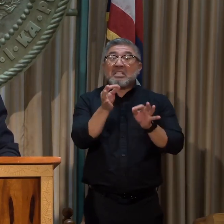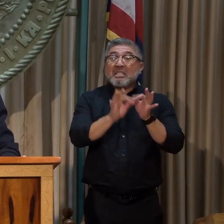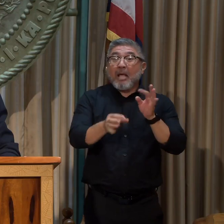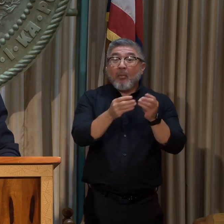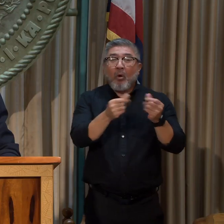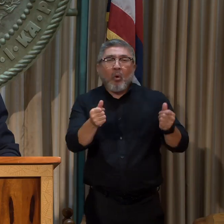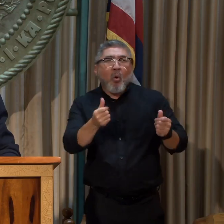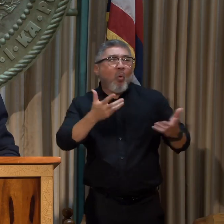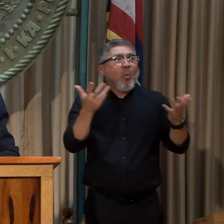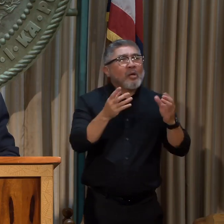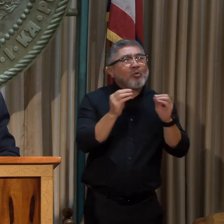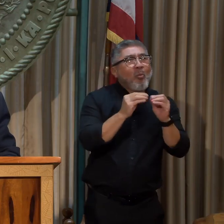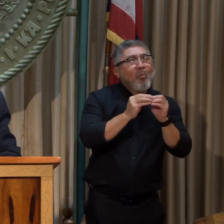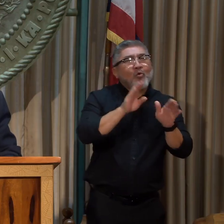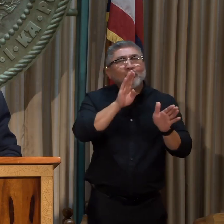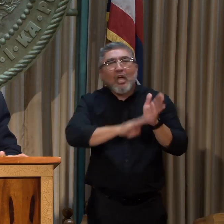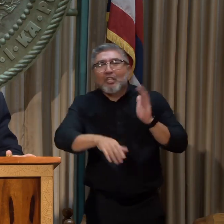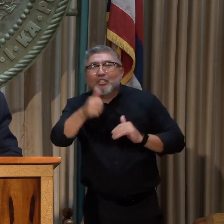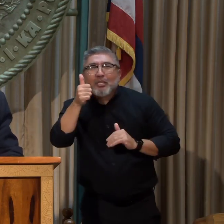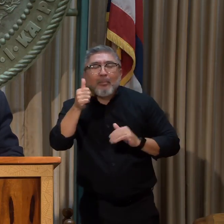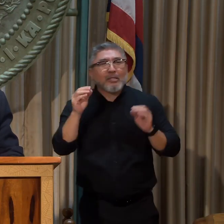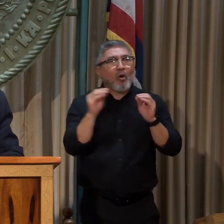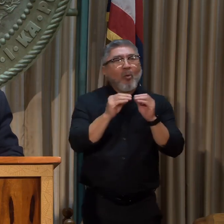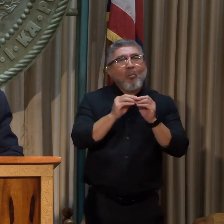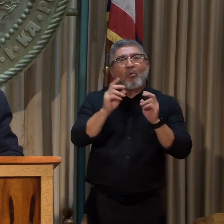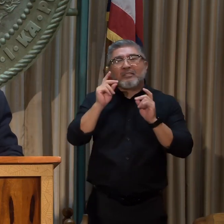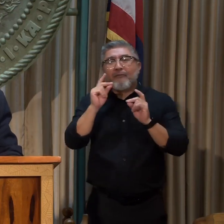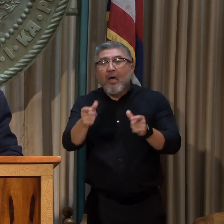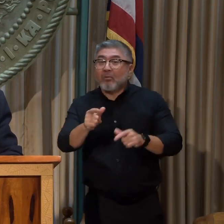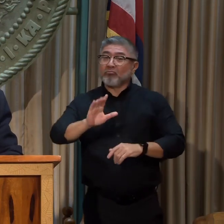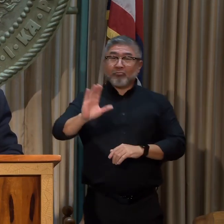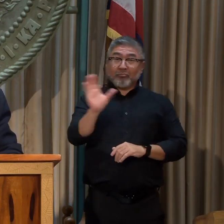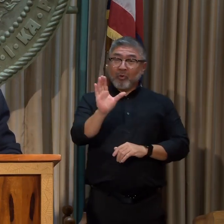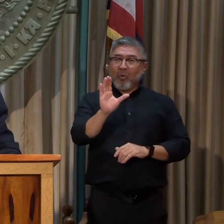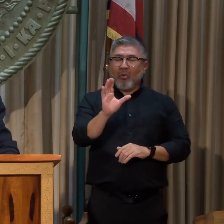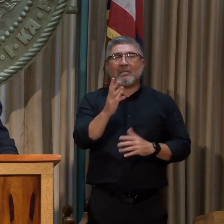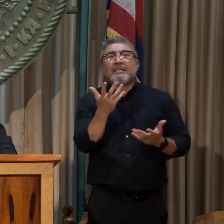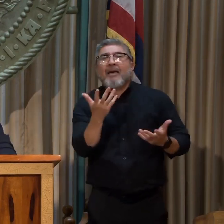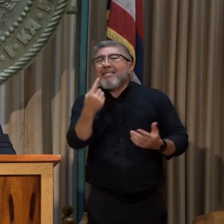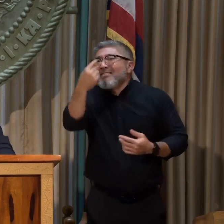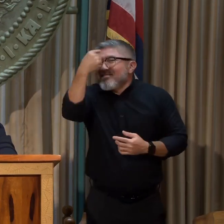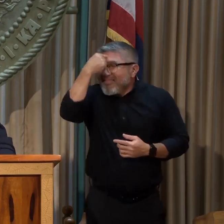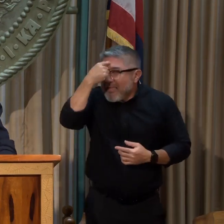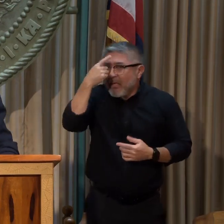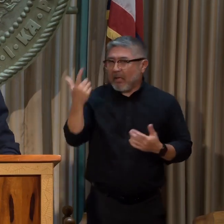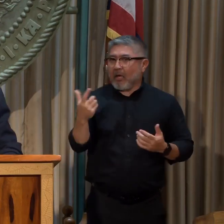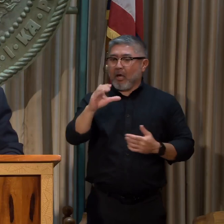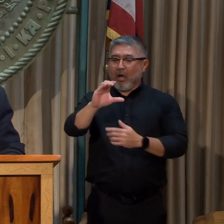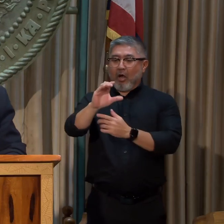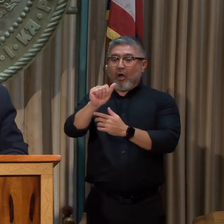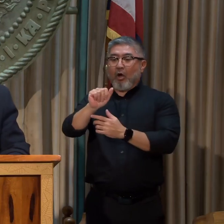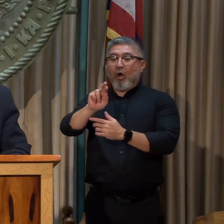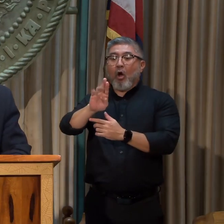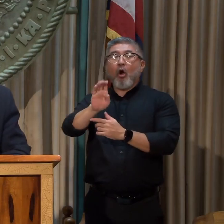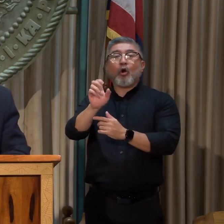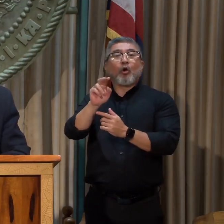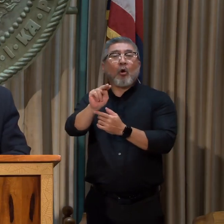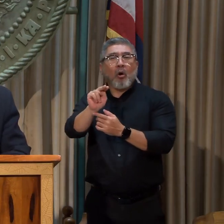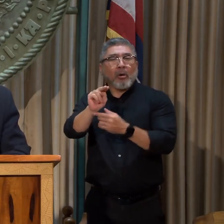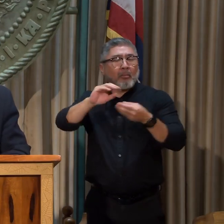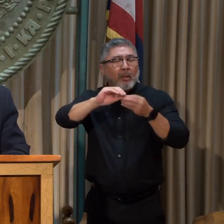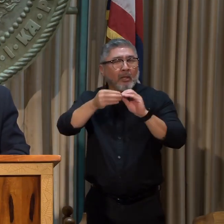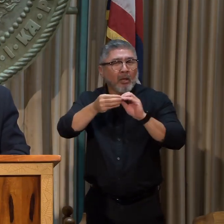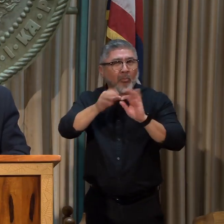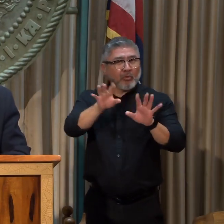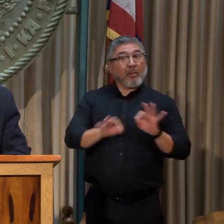or most expedient. Now we actually have to be more thoughtful about what the carbon impact will be. We have not had a discussion about the superfairy